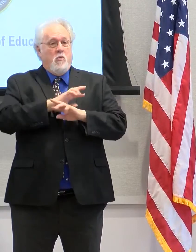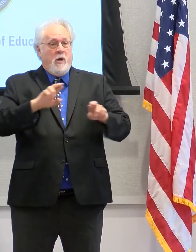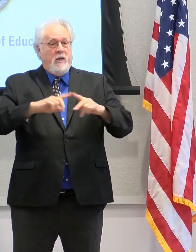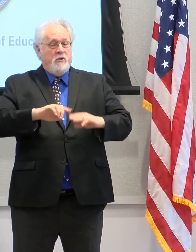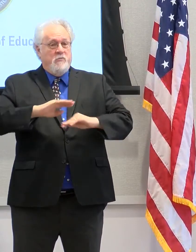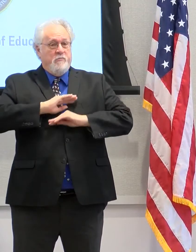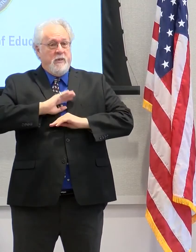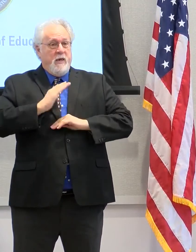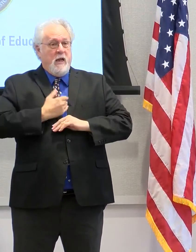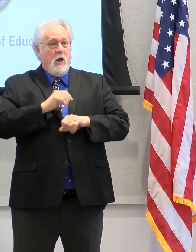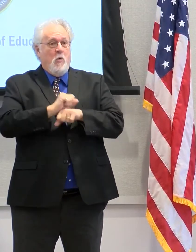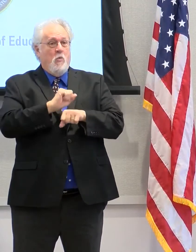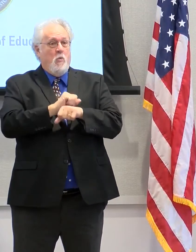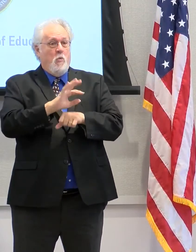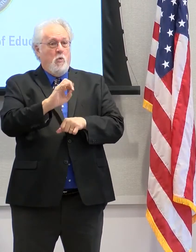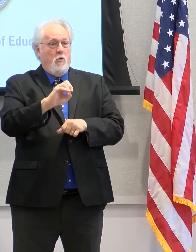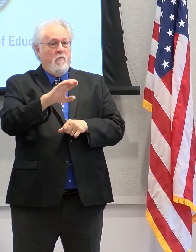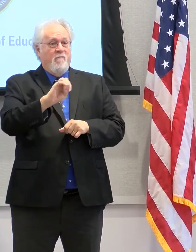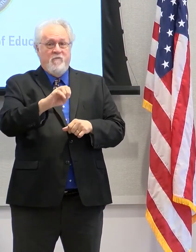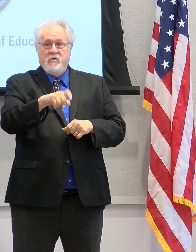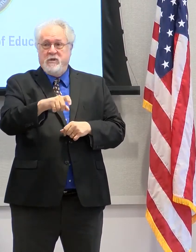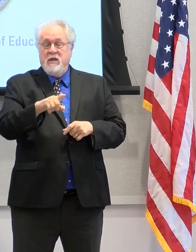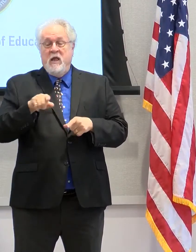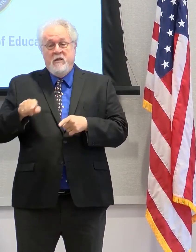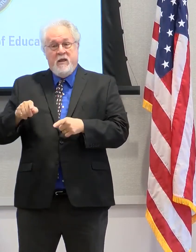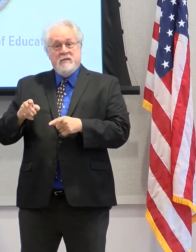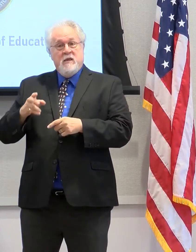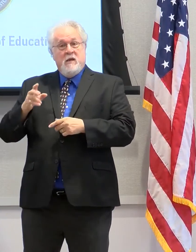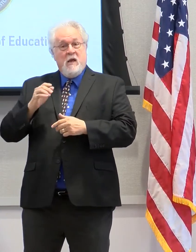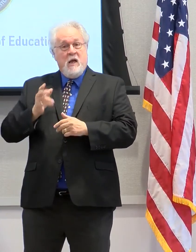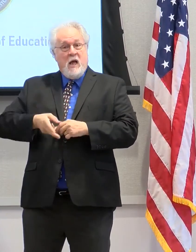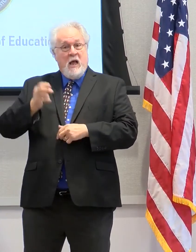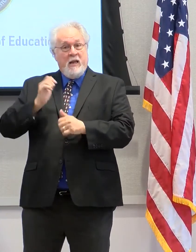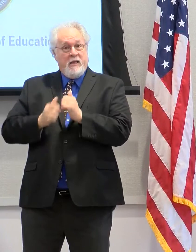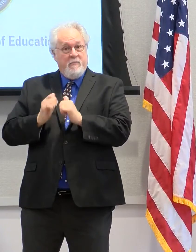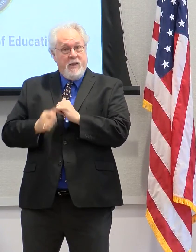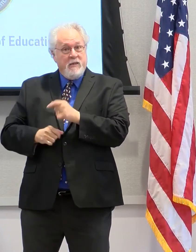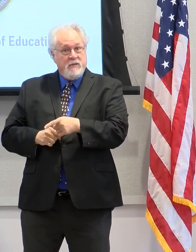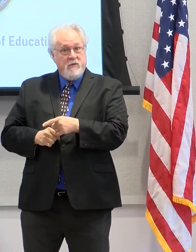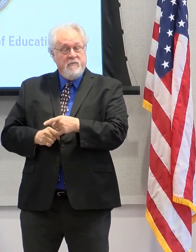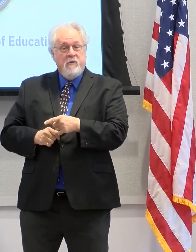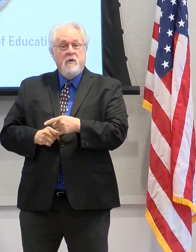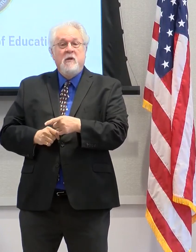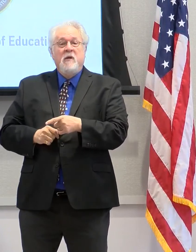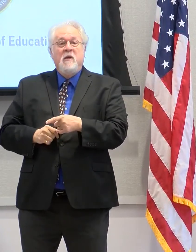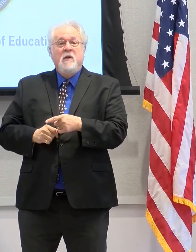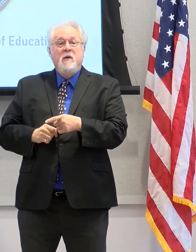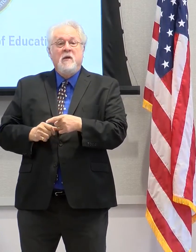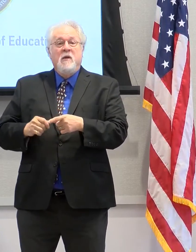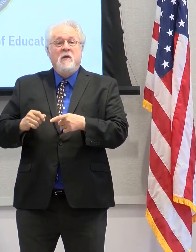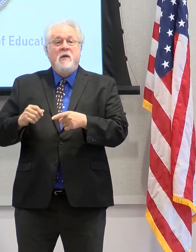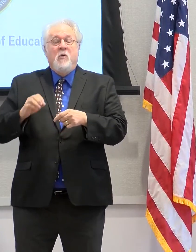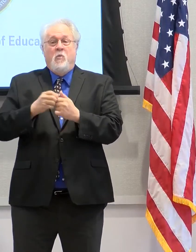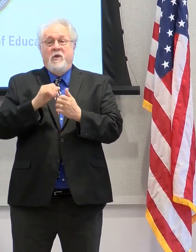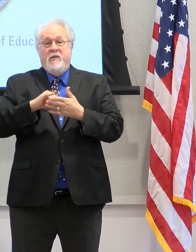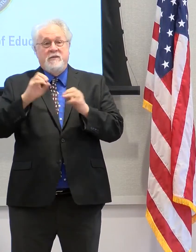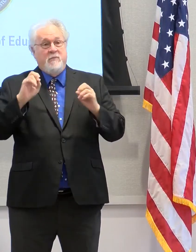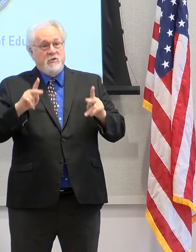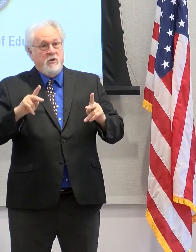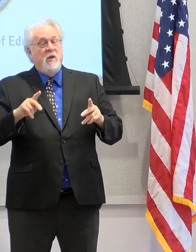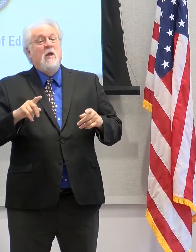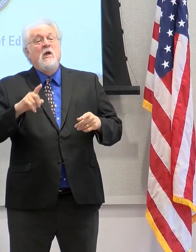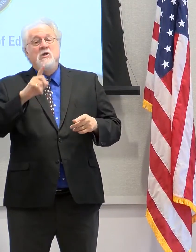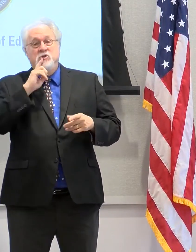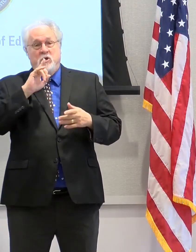And so this initiative is highly competitive where these students embark on this program or this opportunity, but